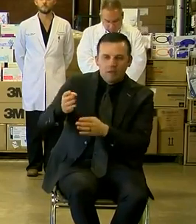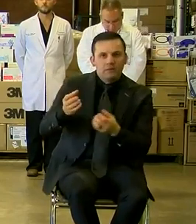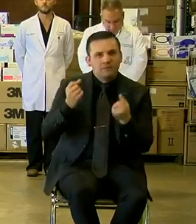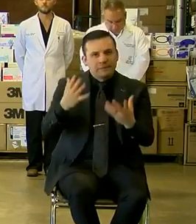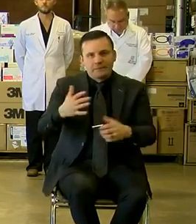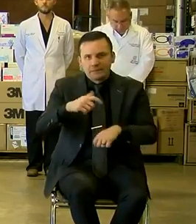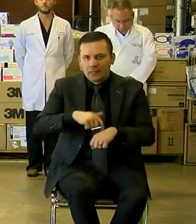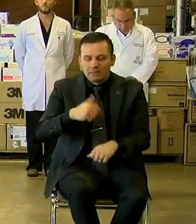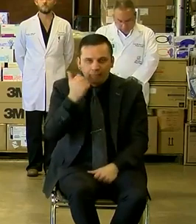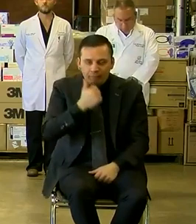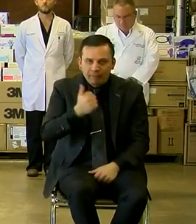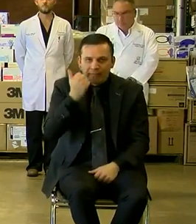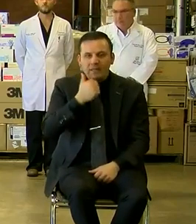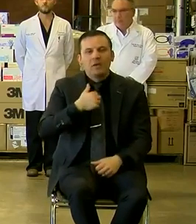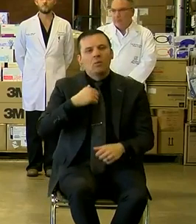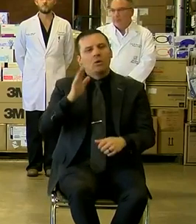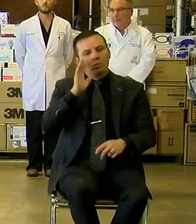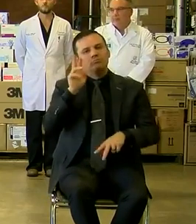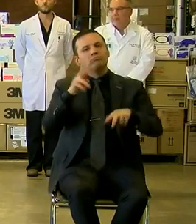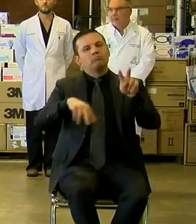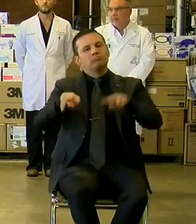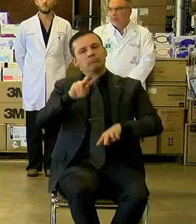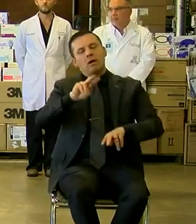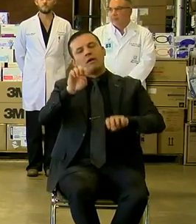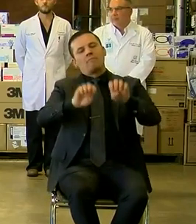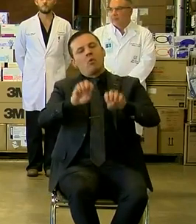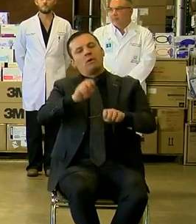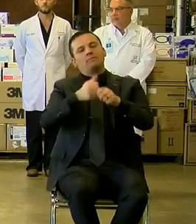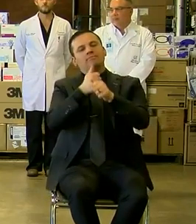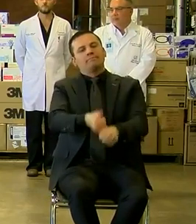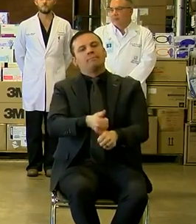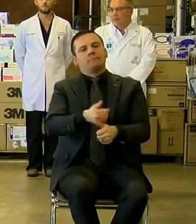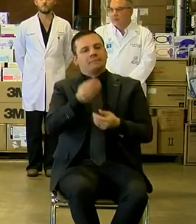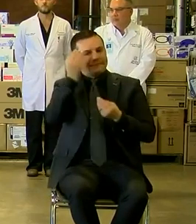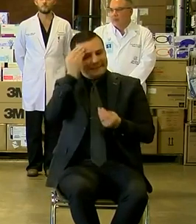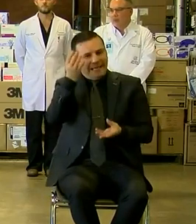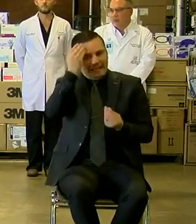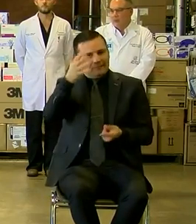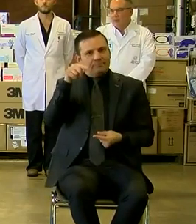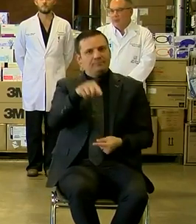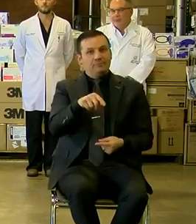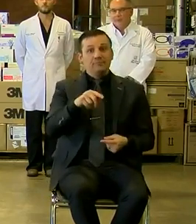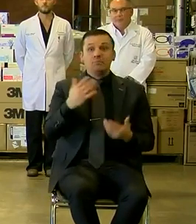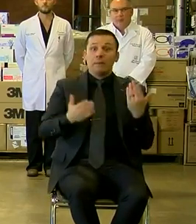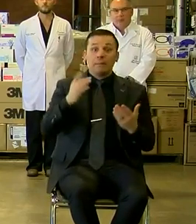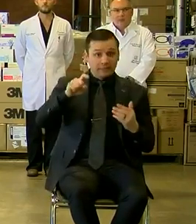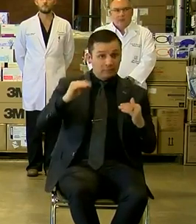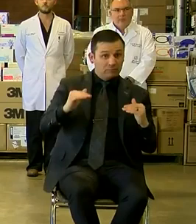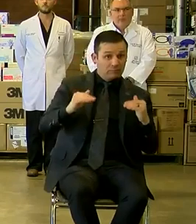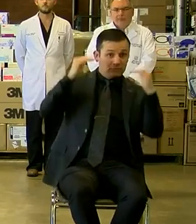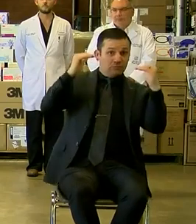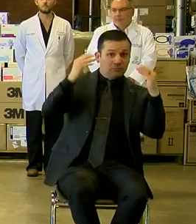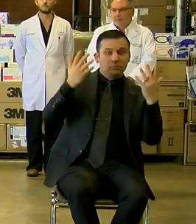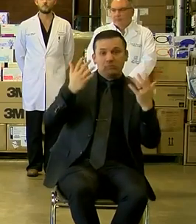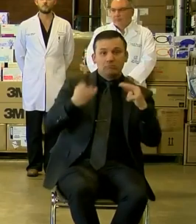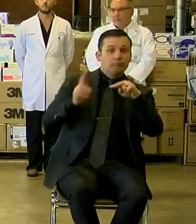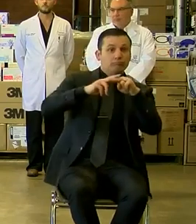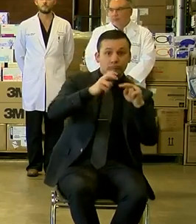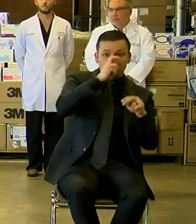we will continue to evaluate, based upon all the data, whether or not there needs to be heightened standard and stricter enforcement.